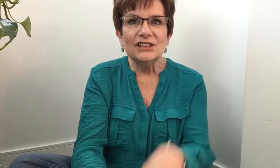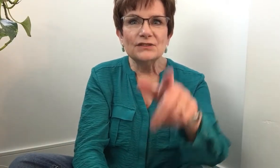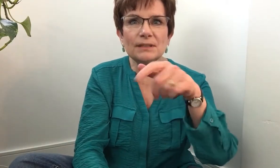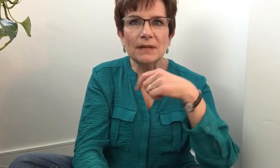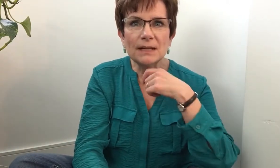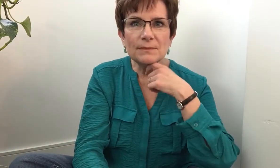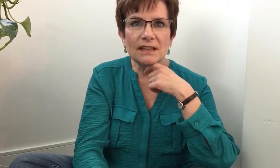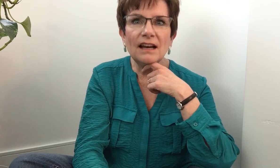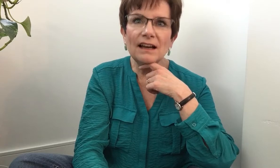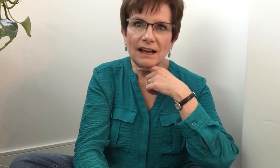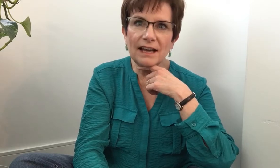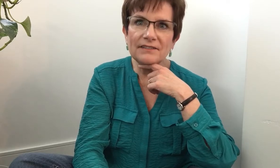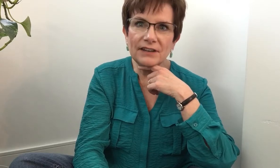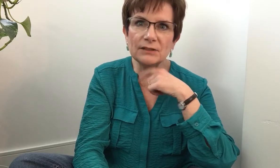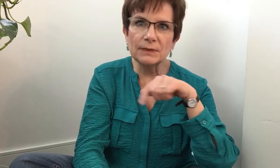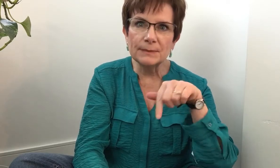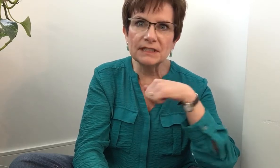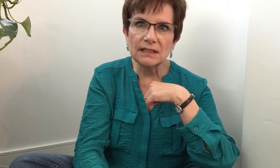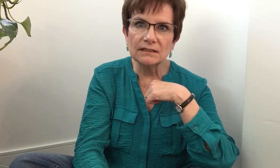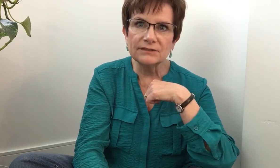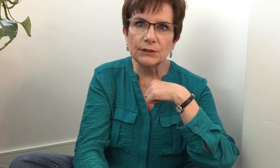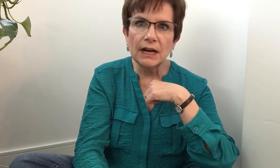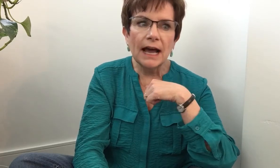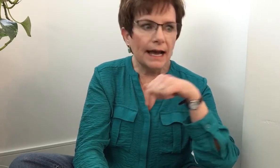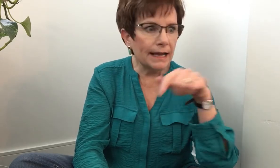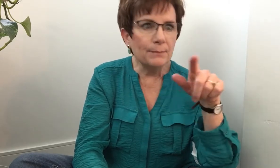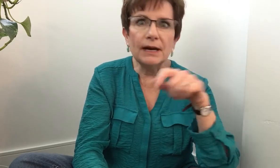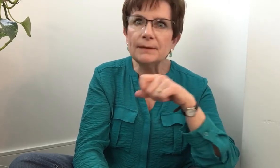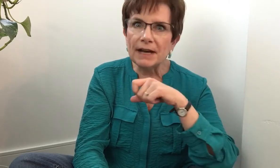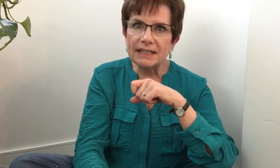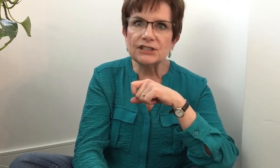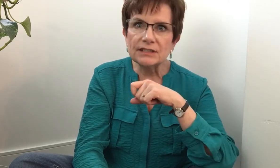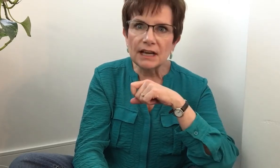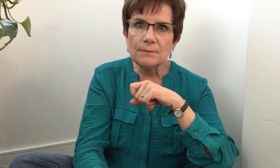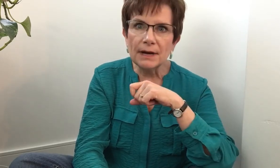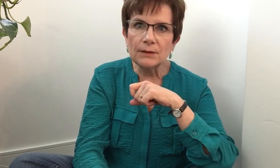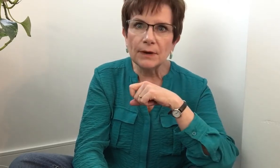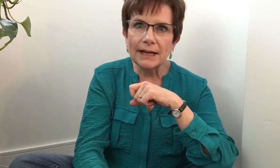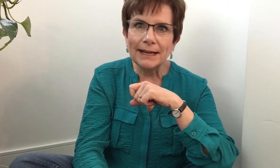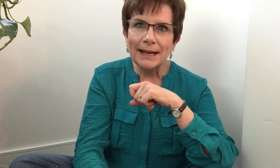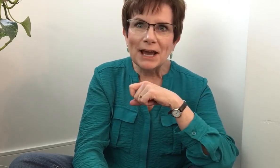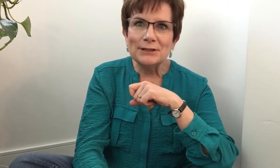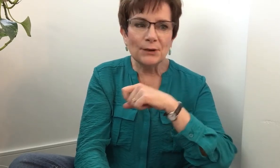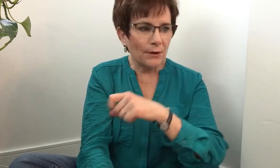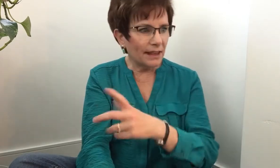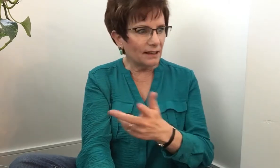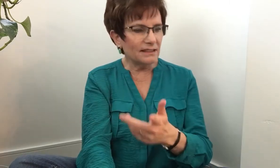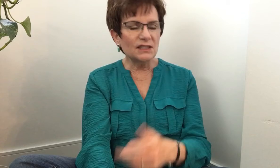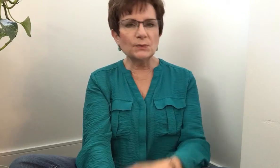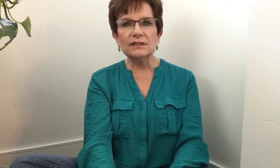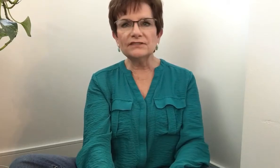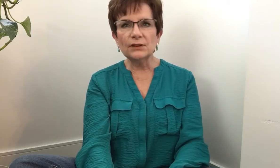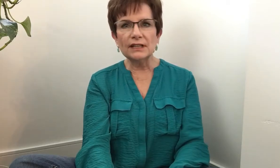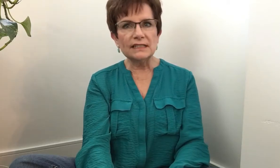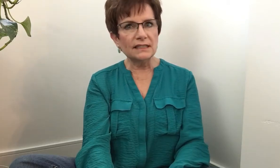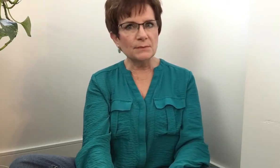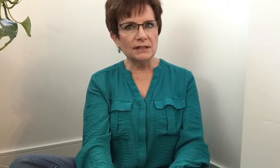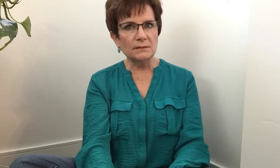you know, sometimes I have found when I'm sitting on the floor, a bug might just come my way. So I thought, since we're on the floor, let's think about some